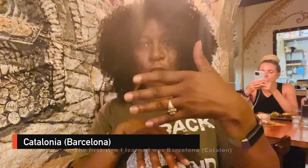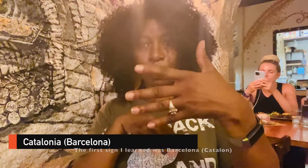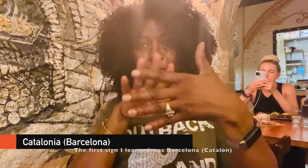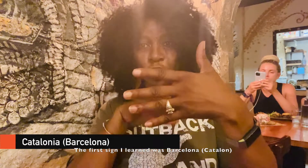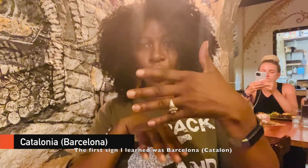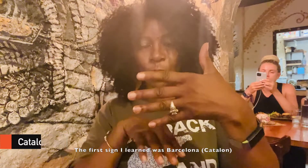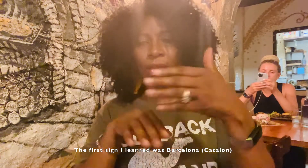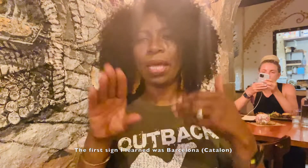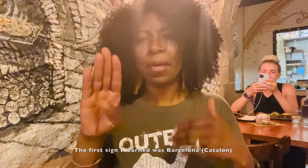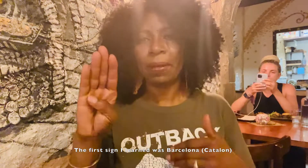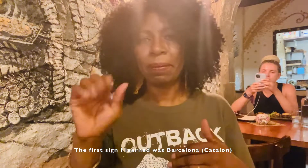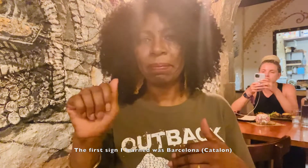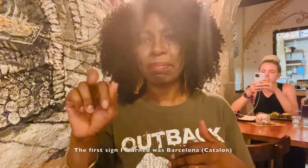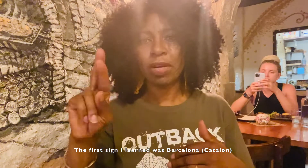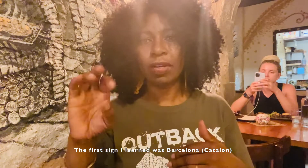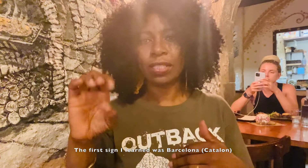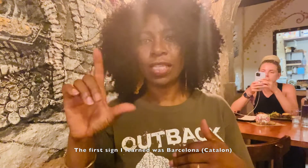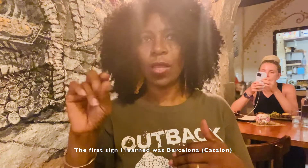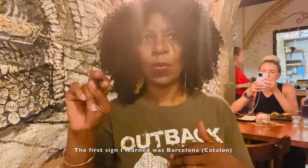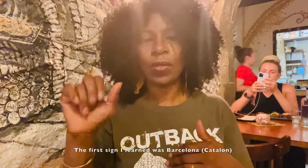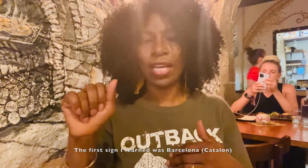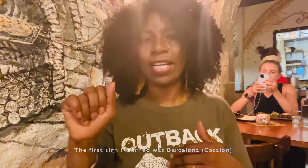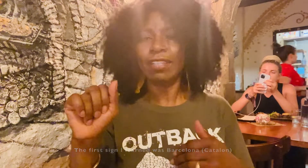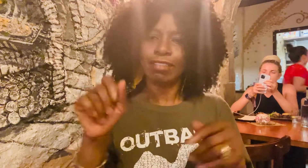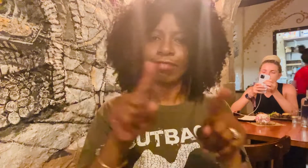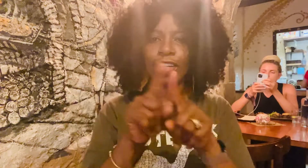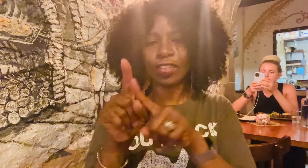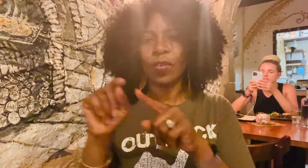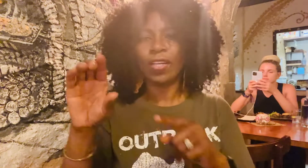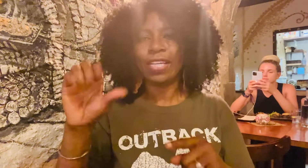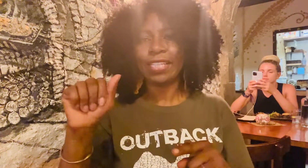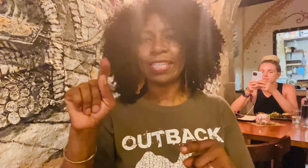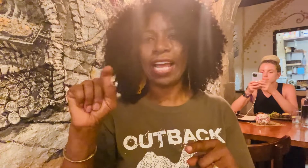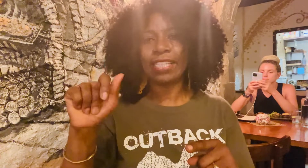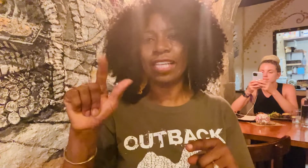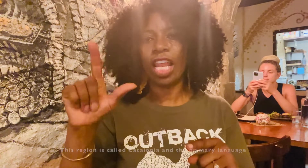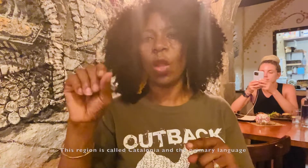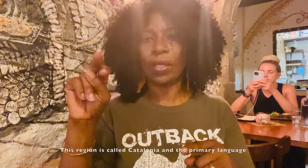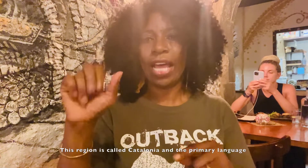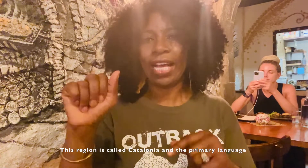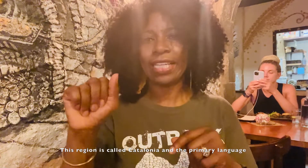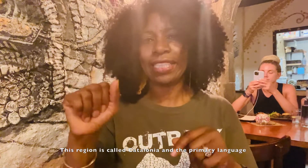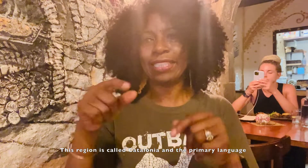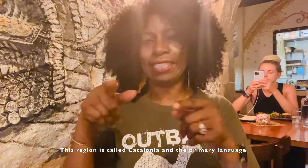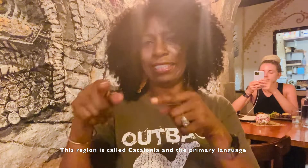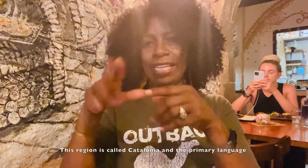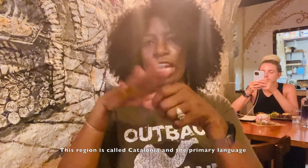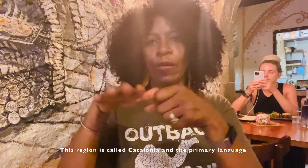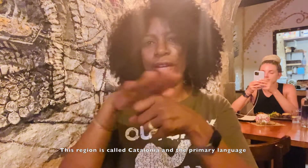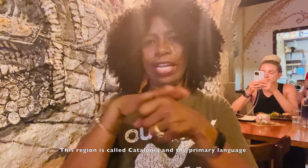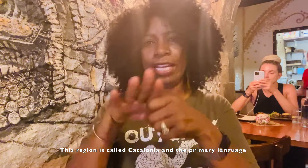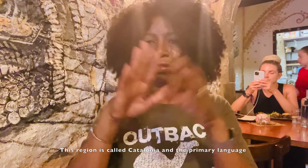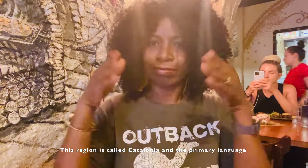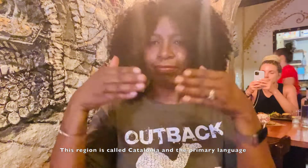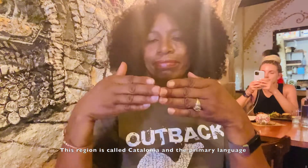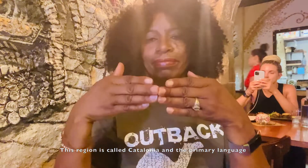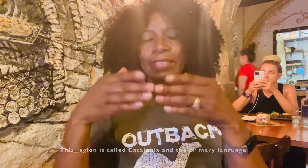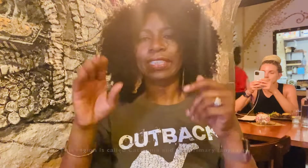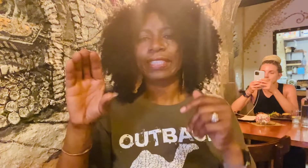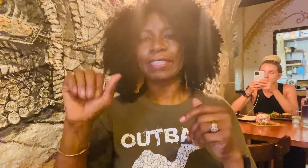first one I learned was Barcelona Barcelona or Catalan this area actually is known